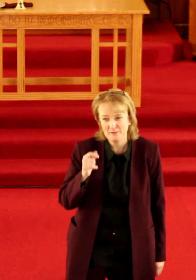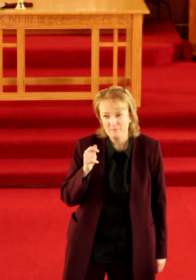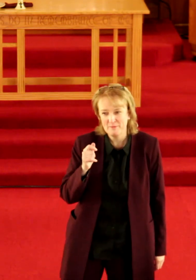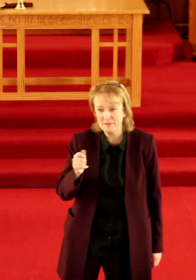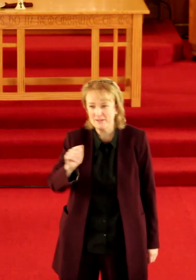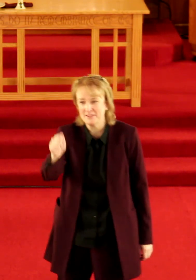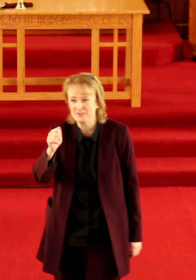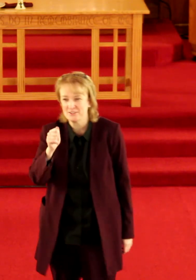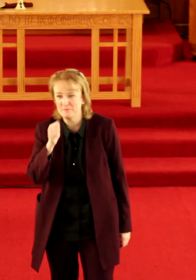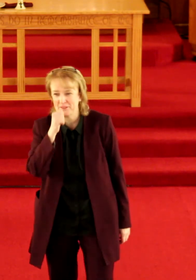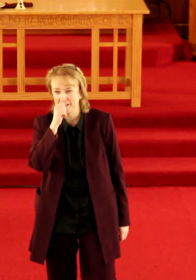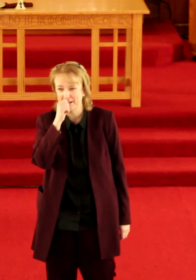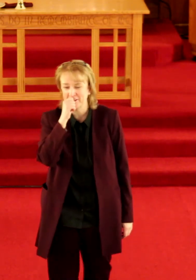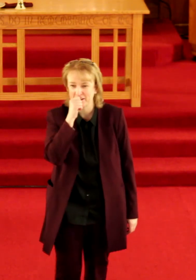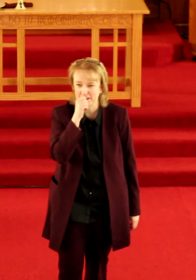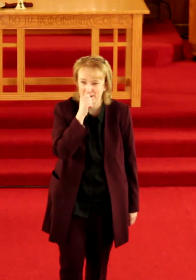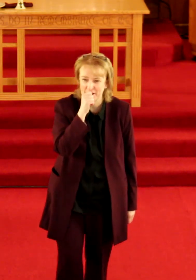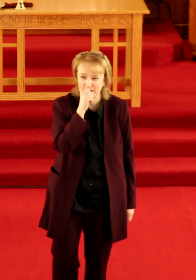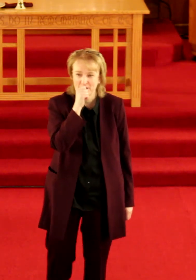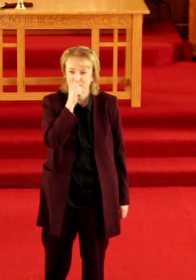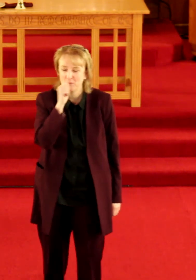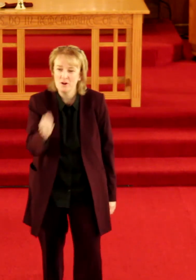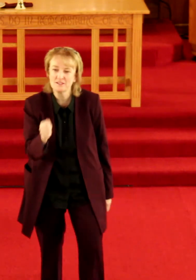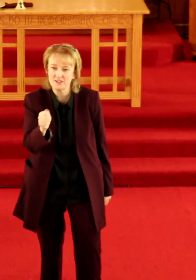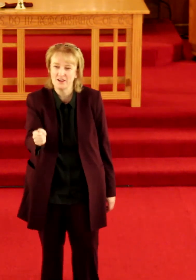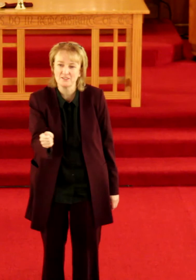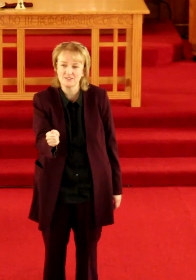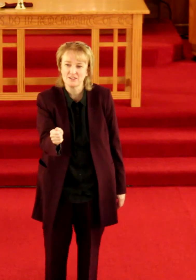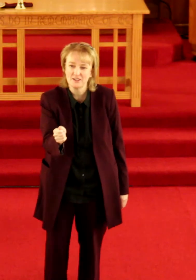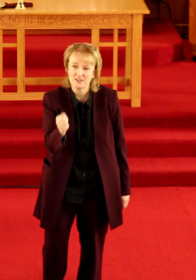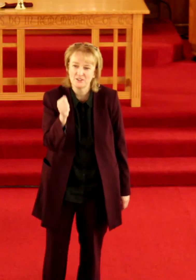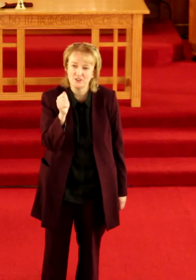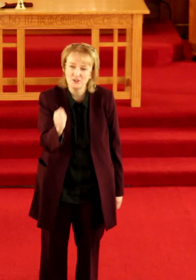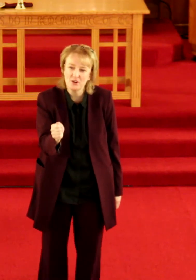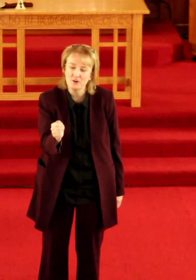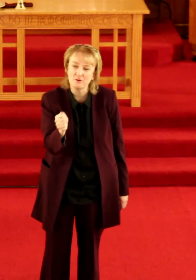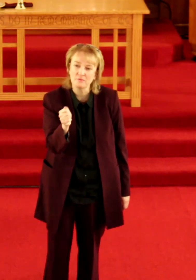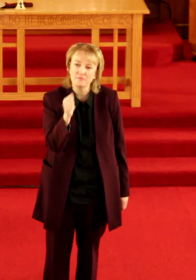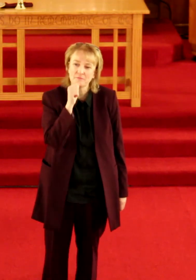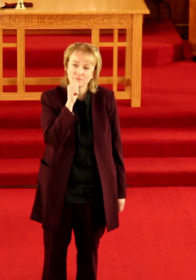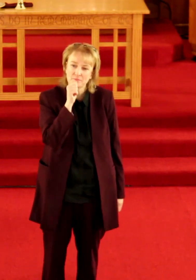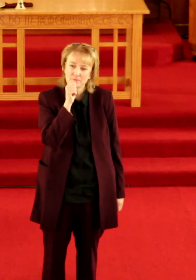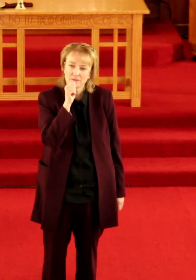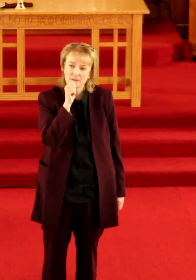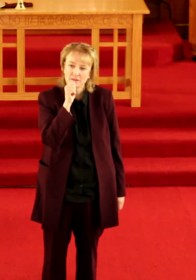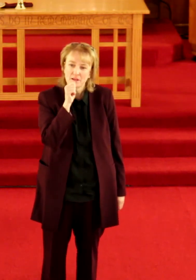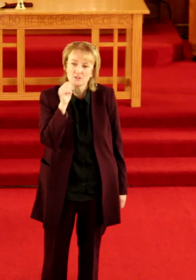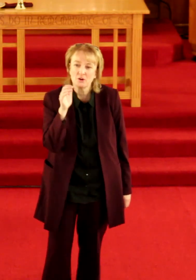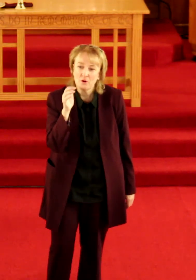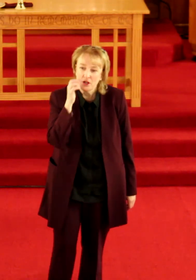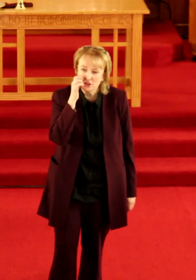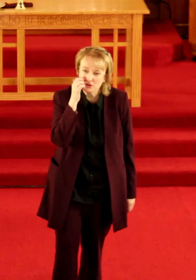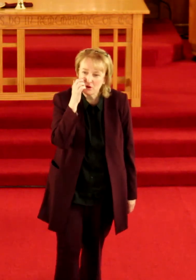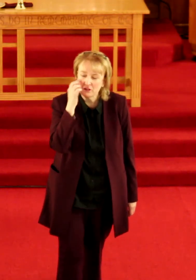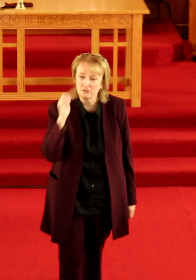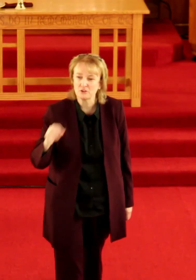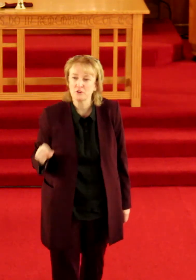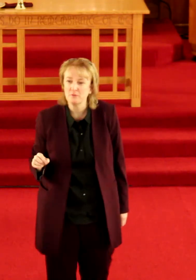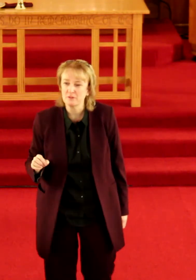maybe there's something there that God wants us to know so just go on a little journey with